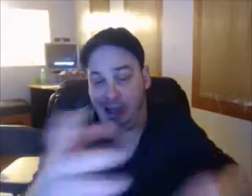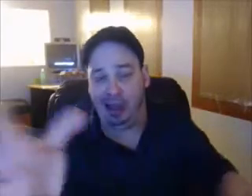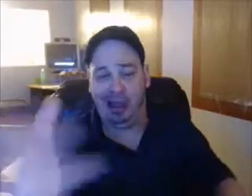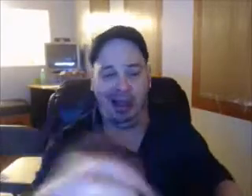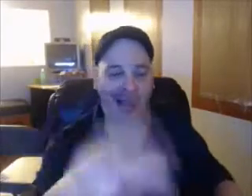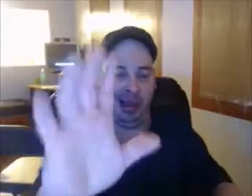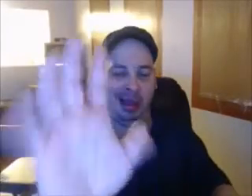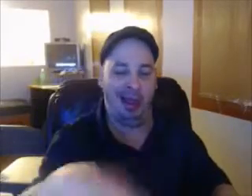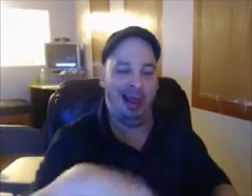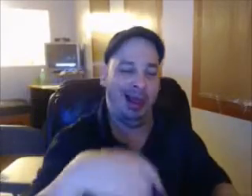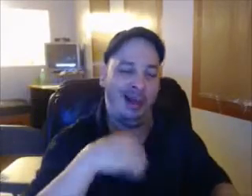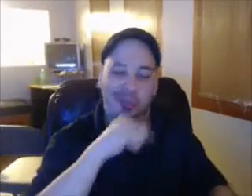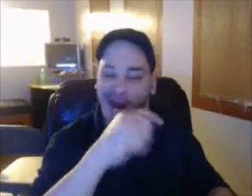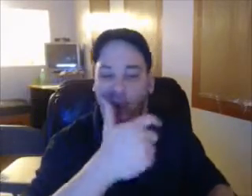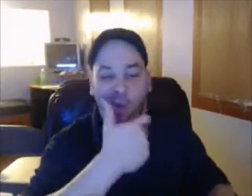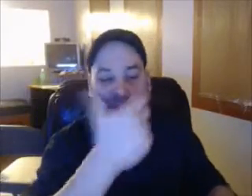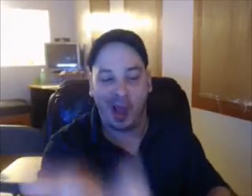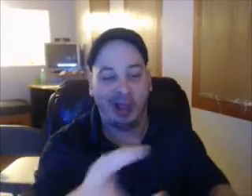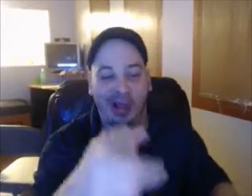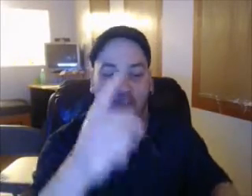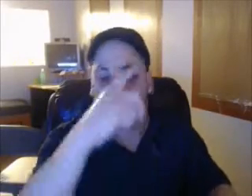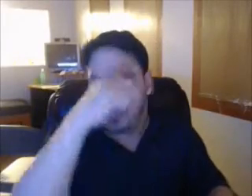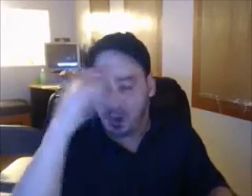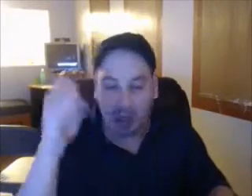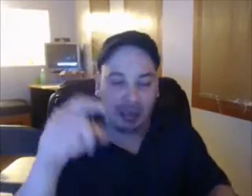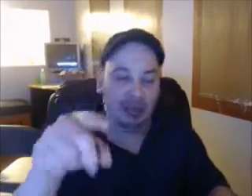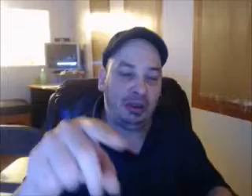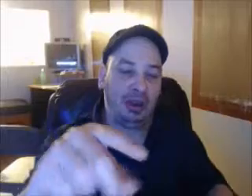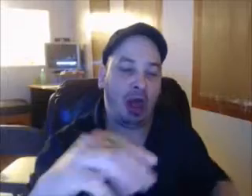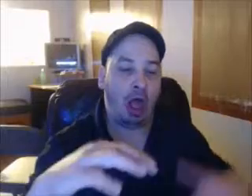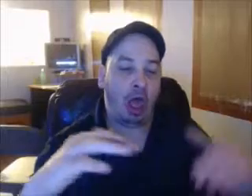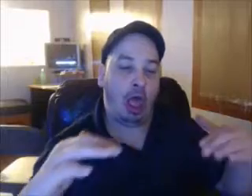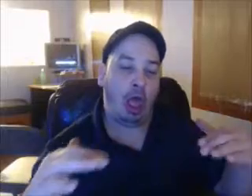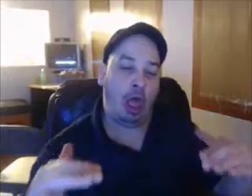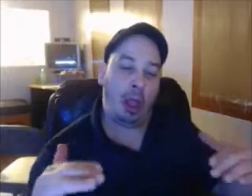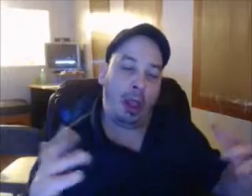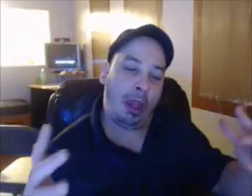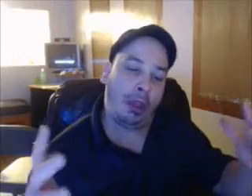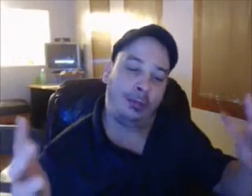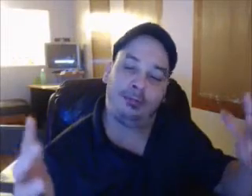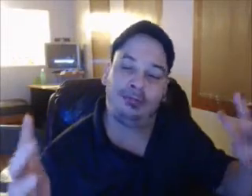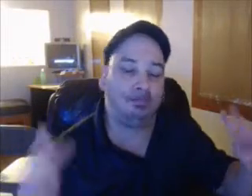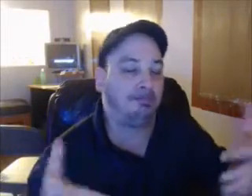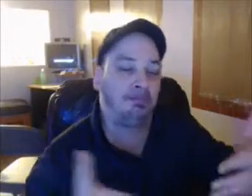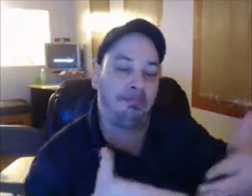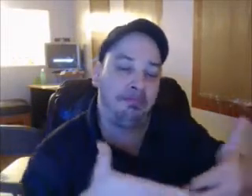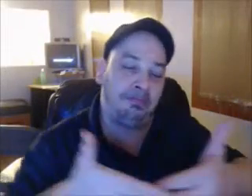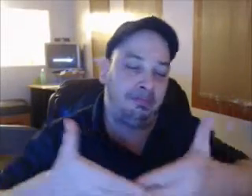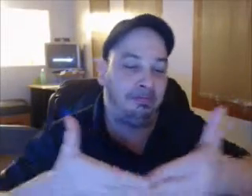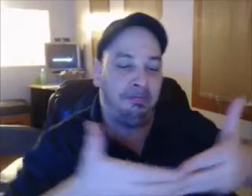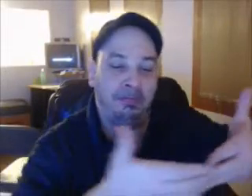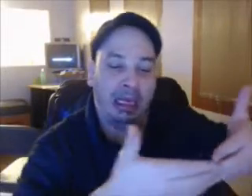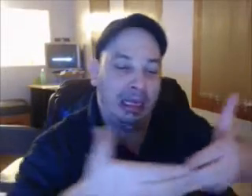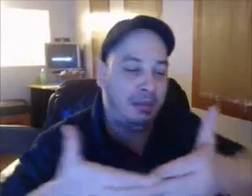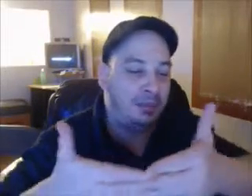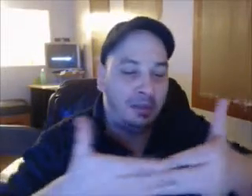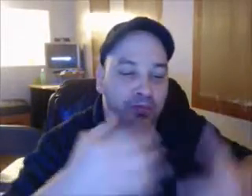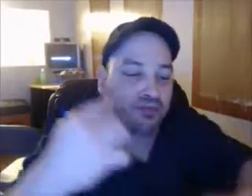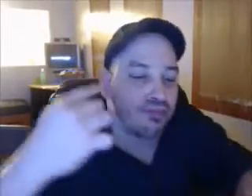asking. And you can weigh in on whether you think that duck anatomy study is worth $385,000 and your money is going to Fox